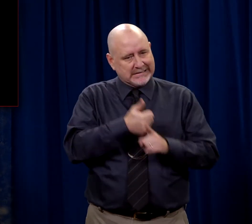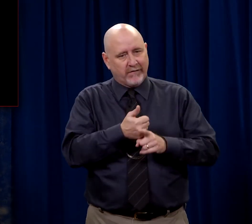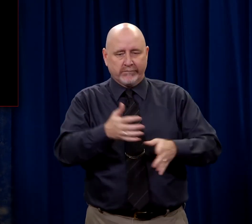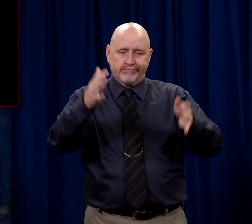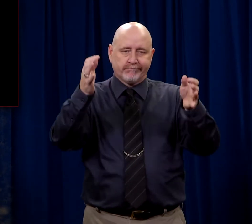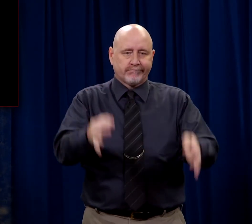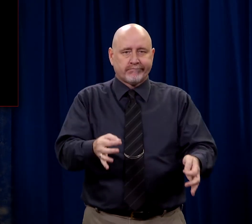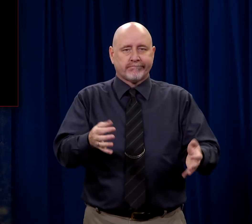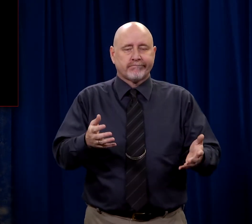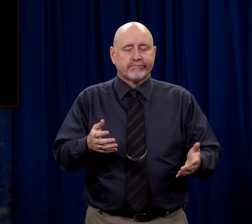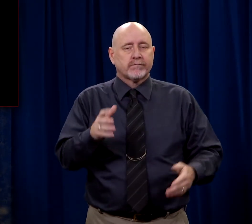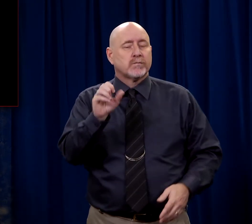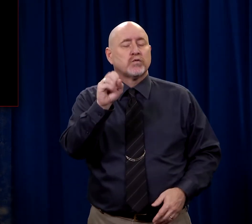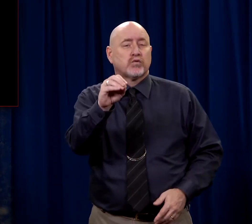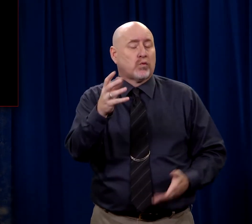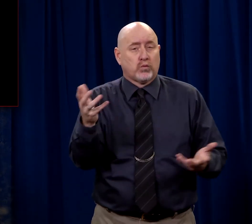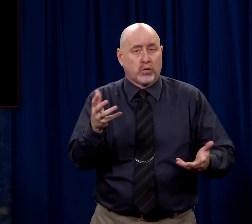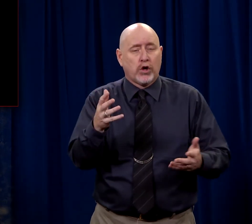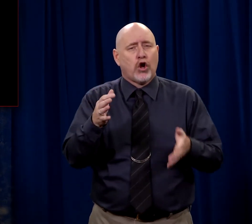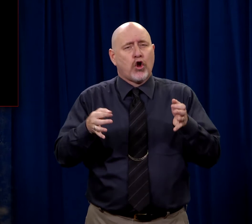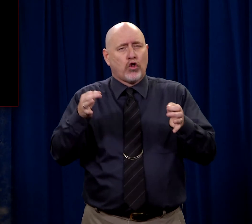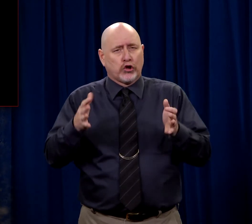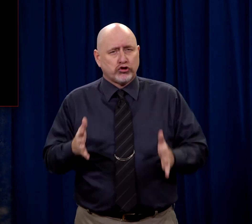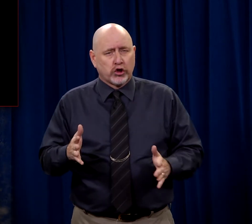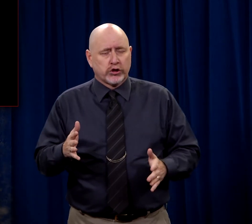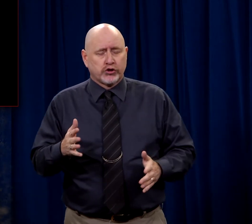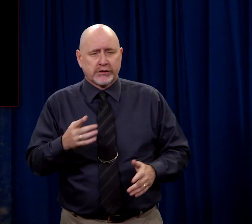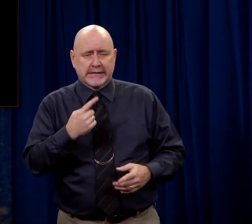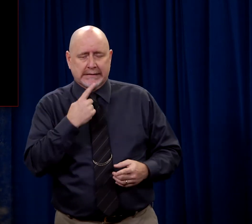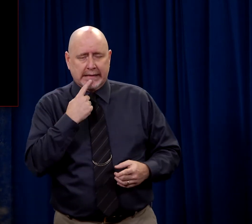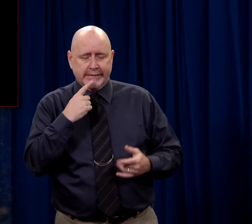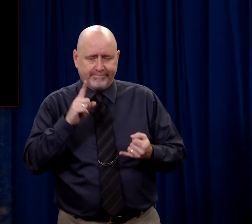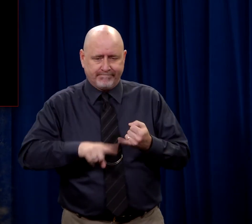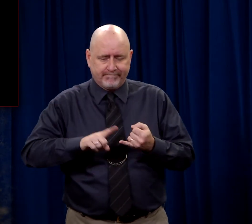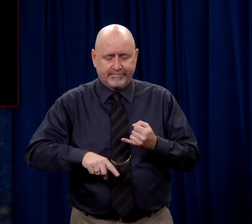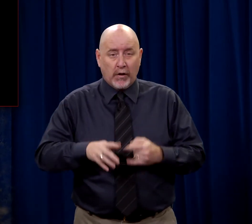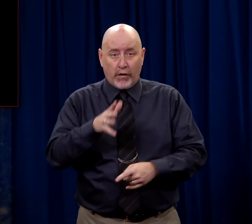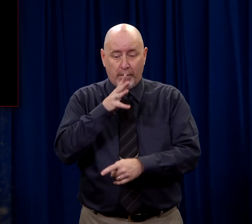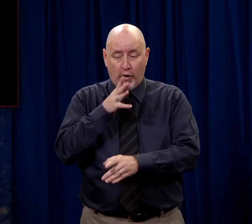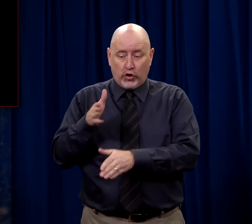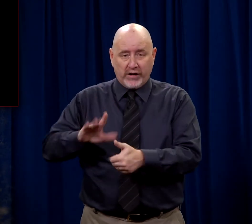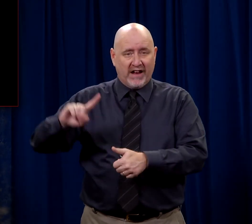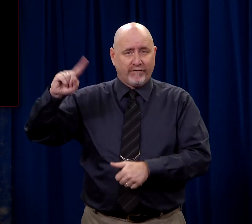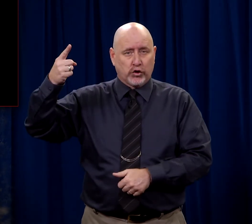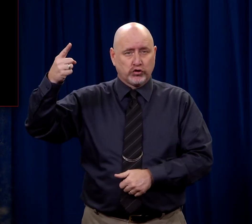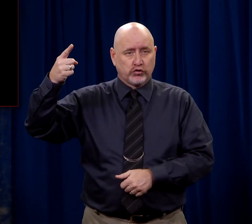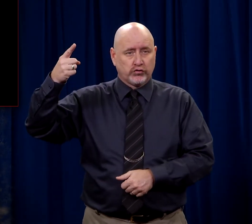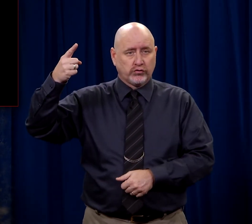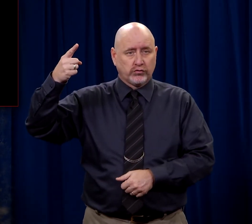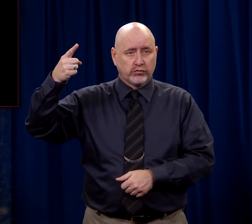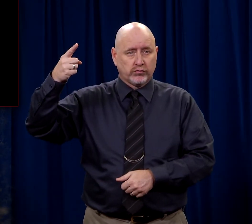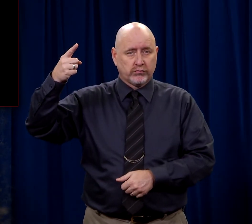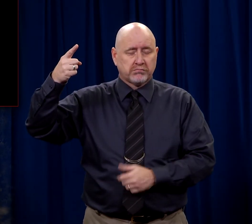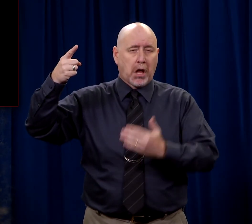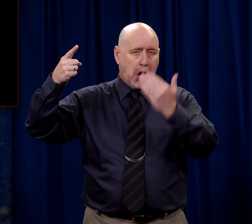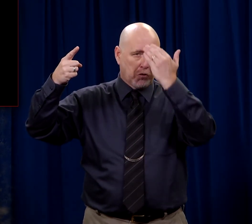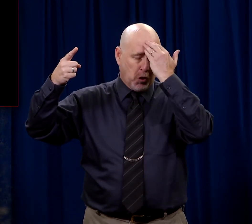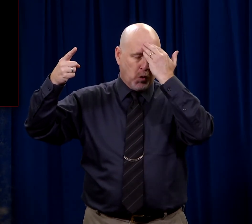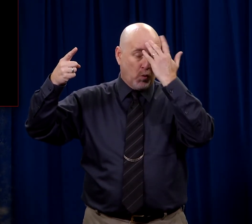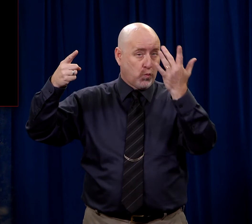make a ruling. And so, the judge finally said this, The mother died first. I know